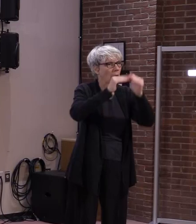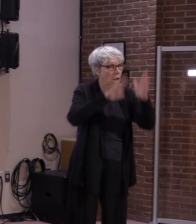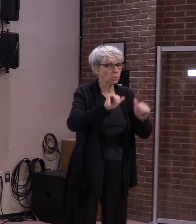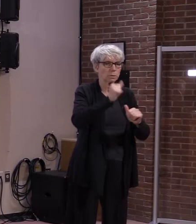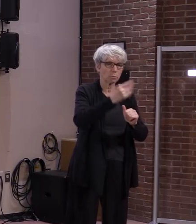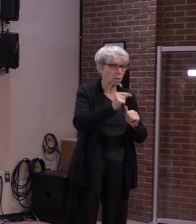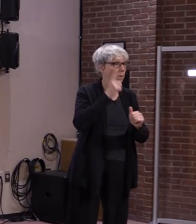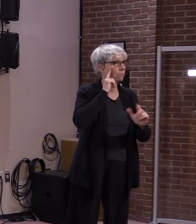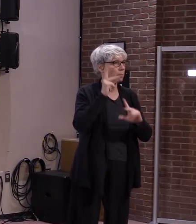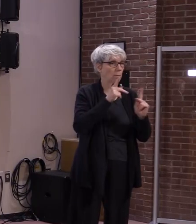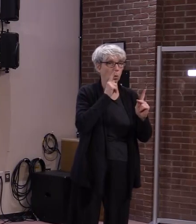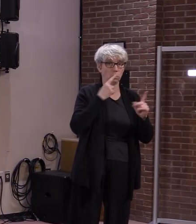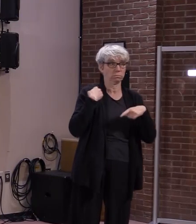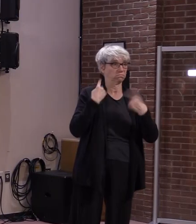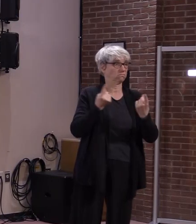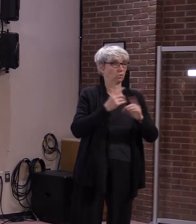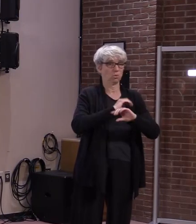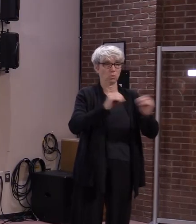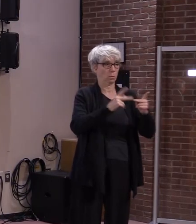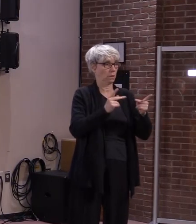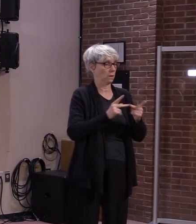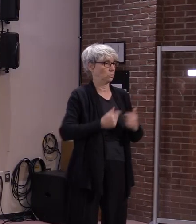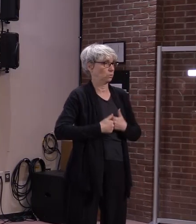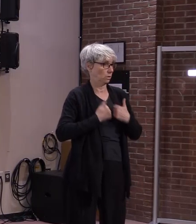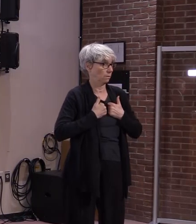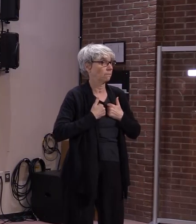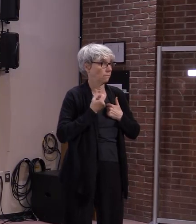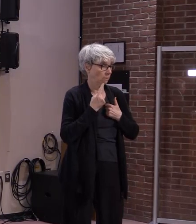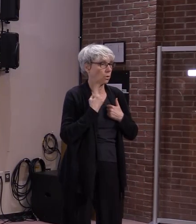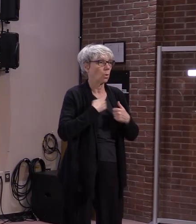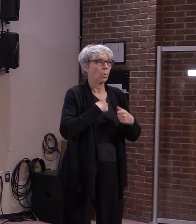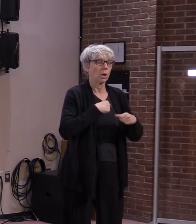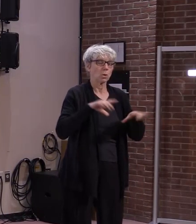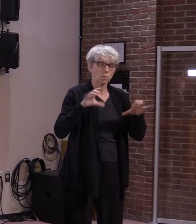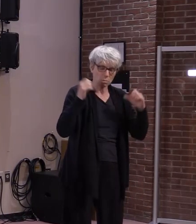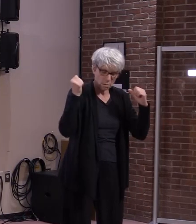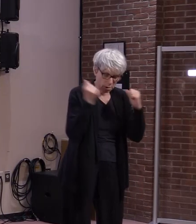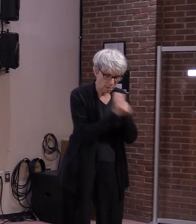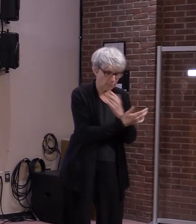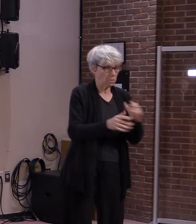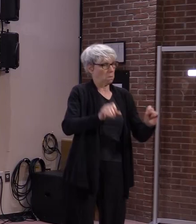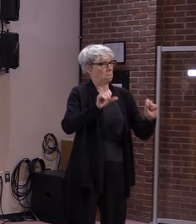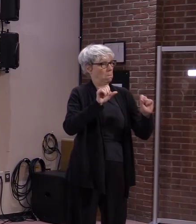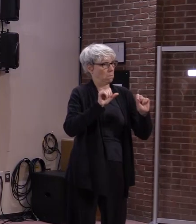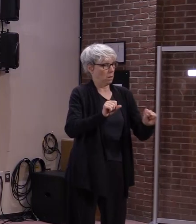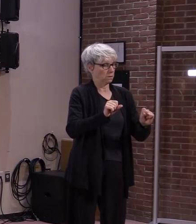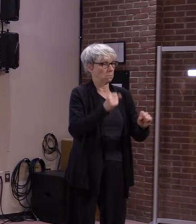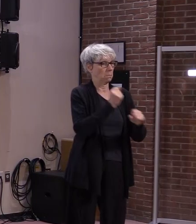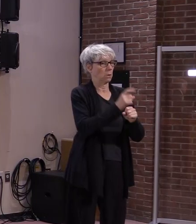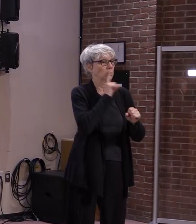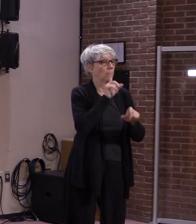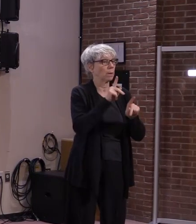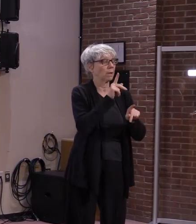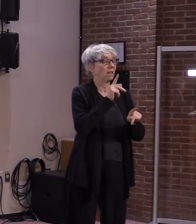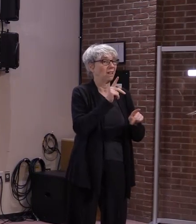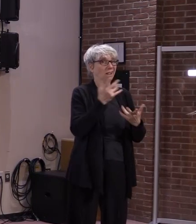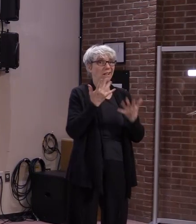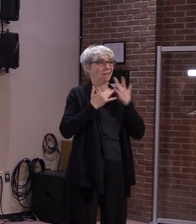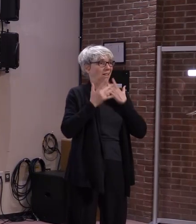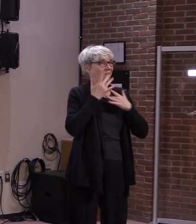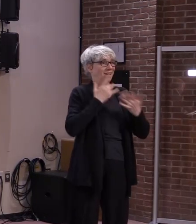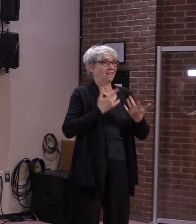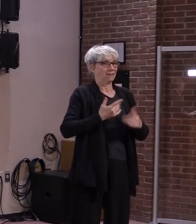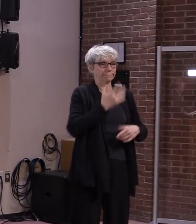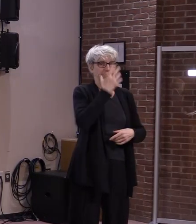will continue to do everything possible to make sure that transition to a permanent solution, permanent housing